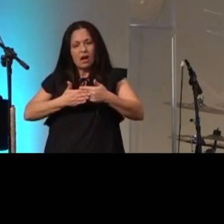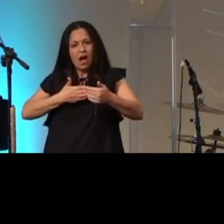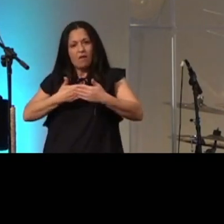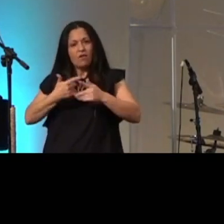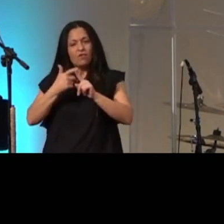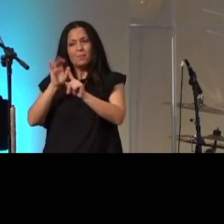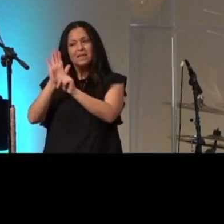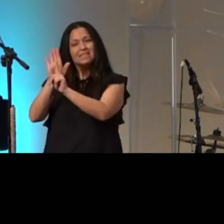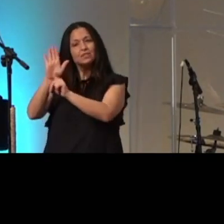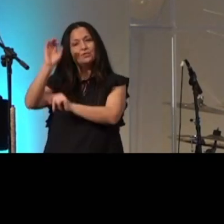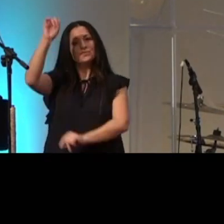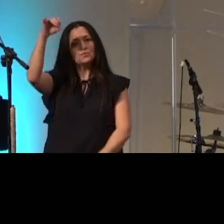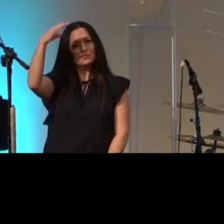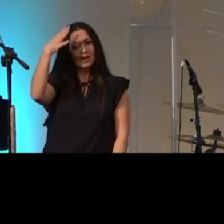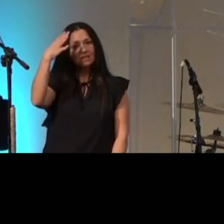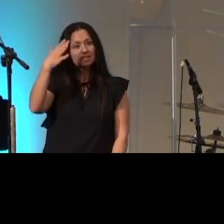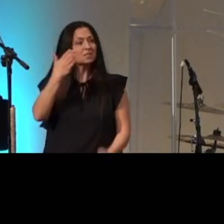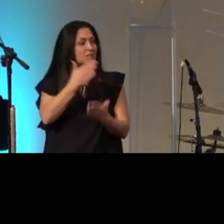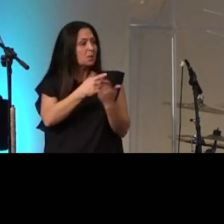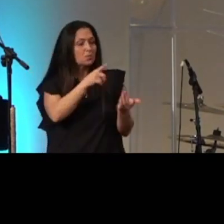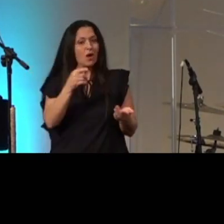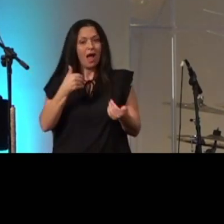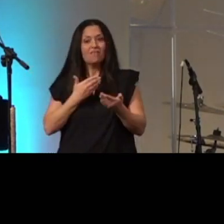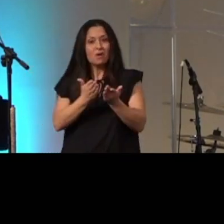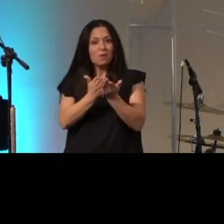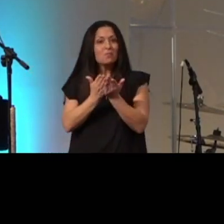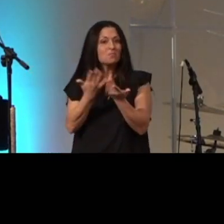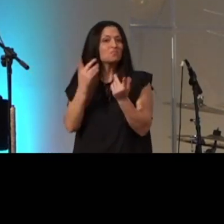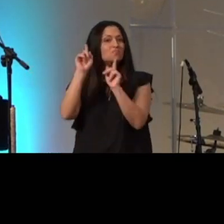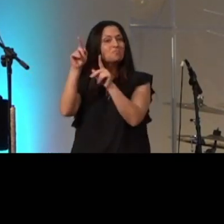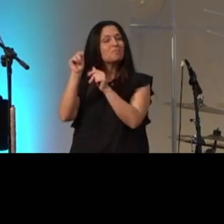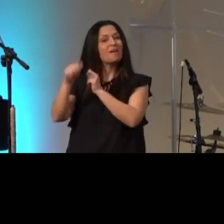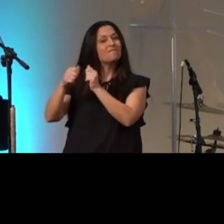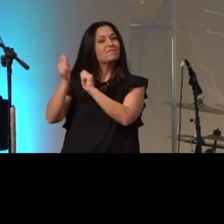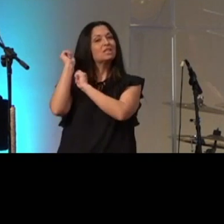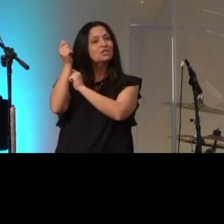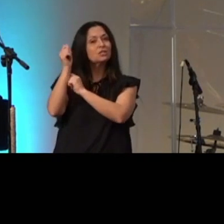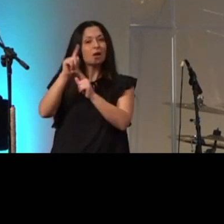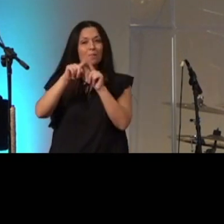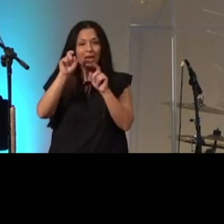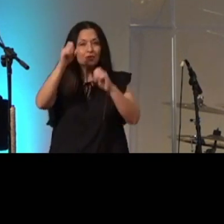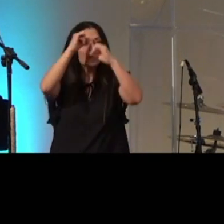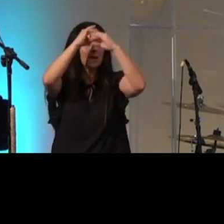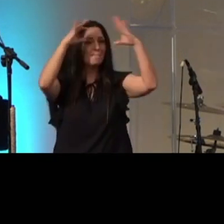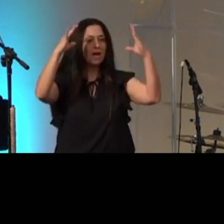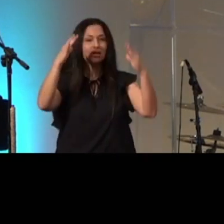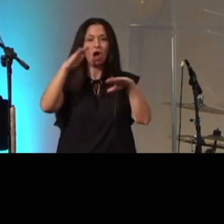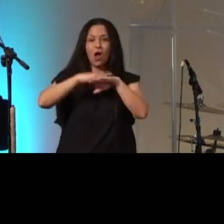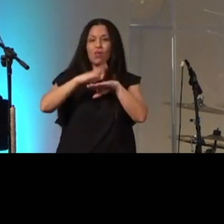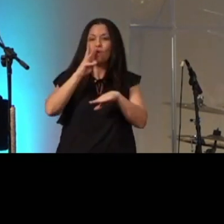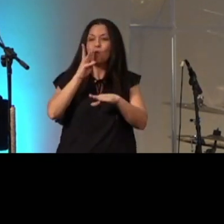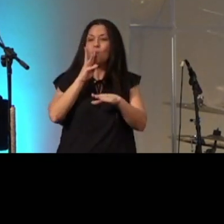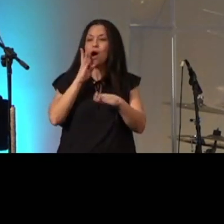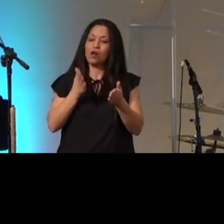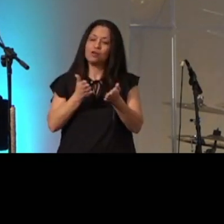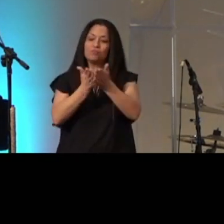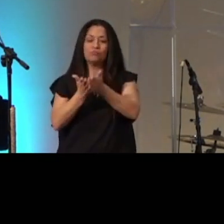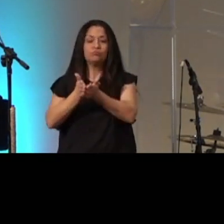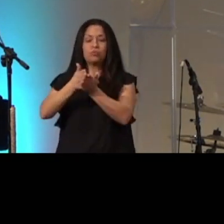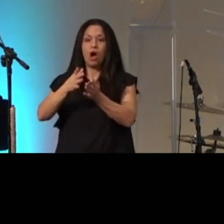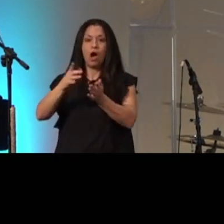experienced this because you have boats you go fishing but can you imagine being on the water and all of a sudden a storm hits